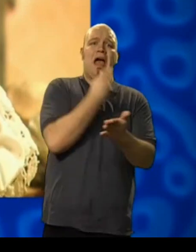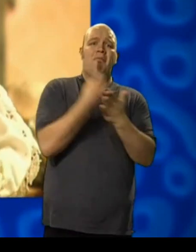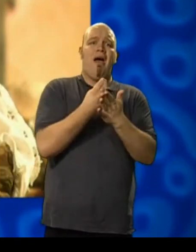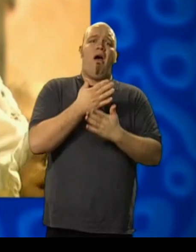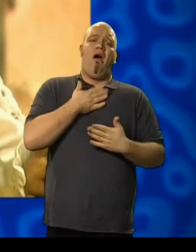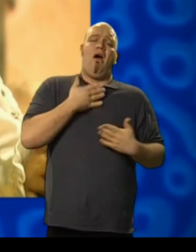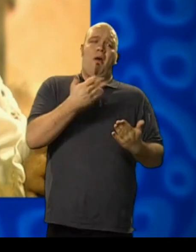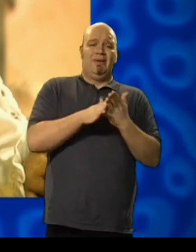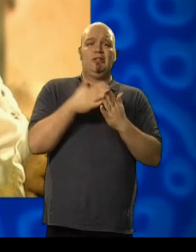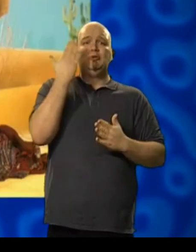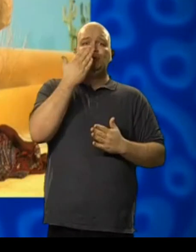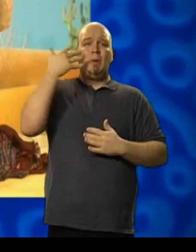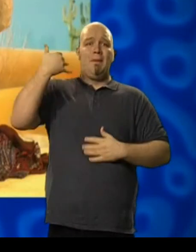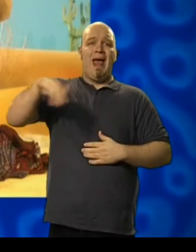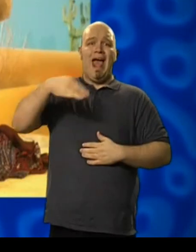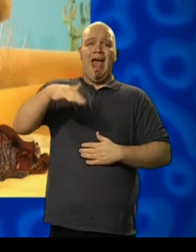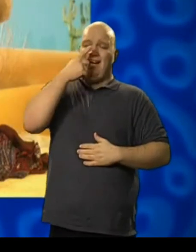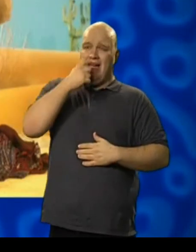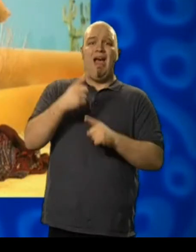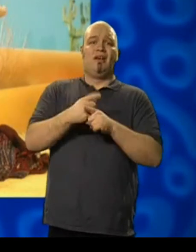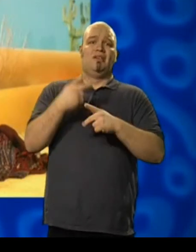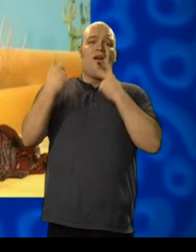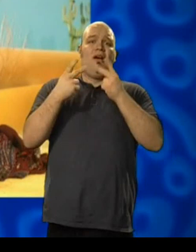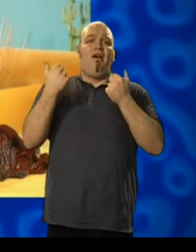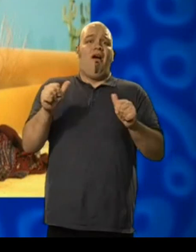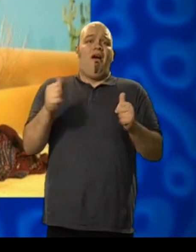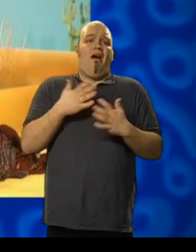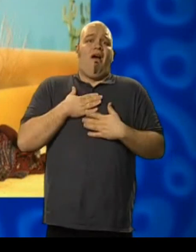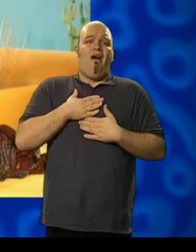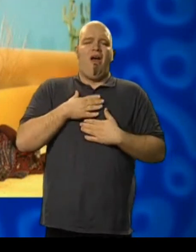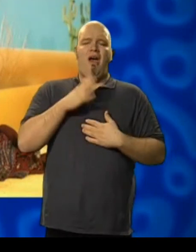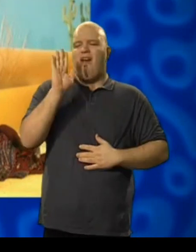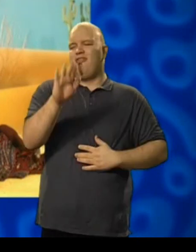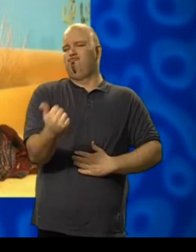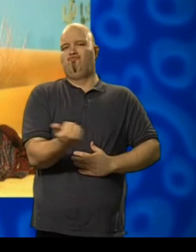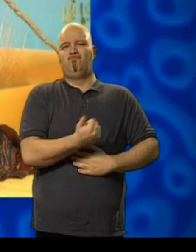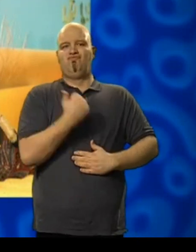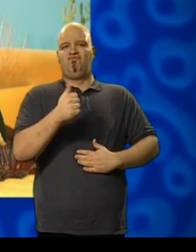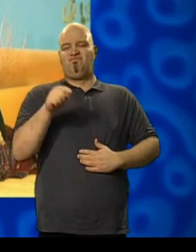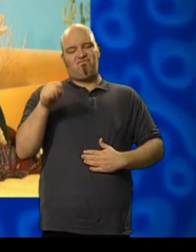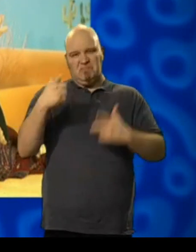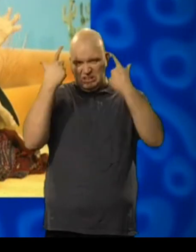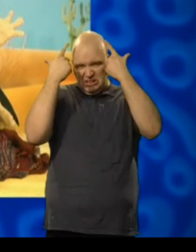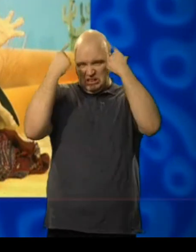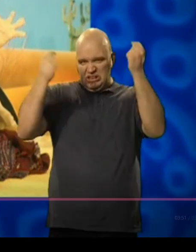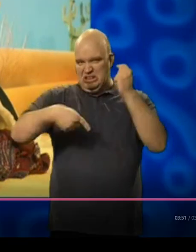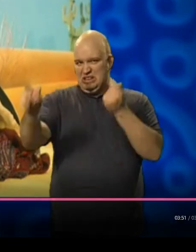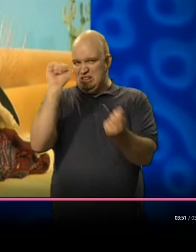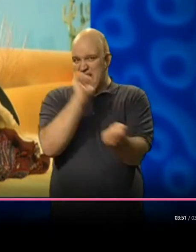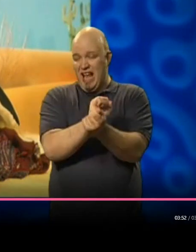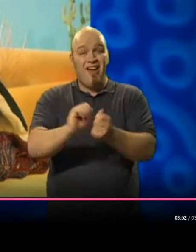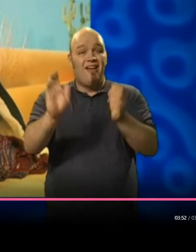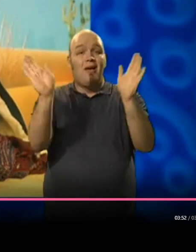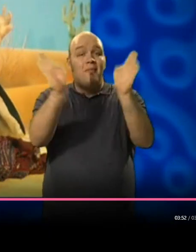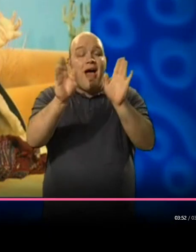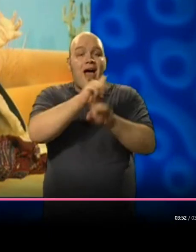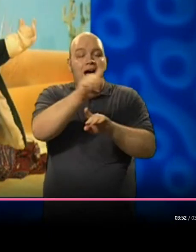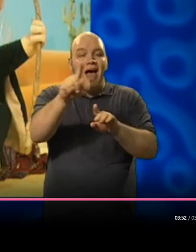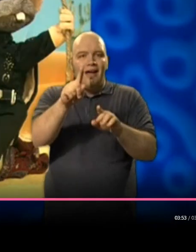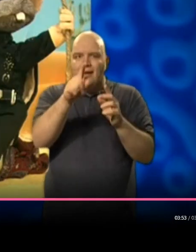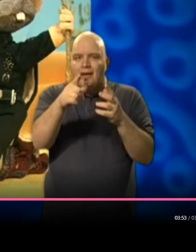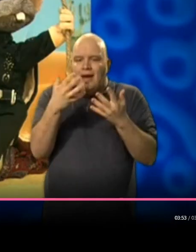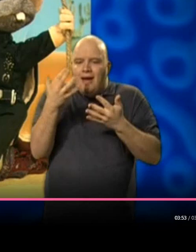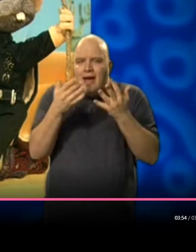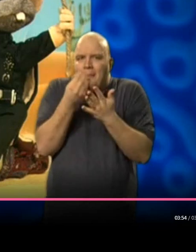bell, and the concert. It was nothing. So, off to jail with you. Adios, amigos, and